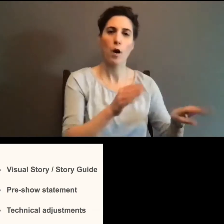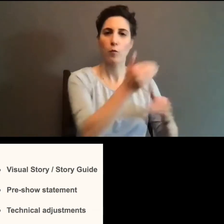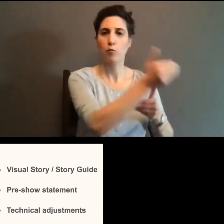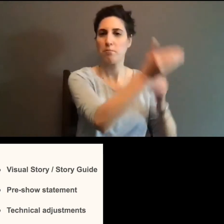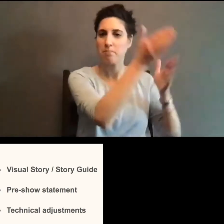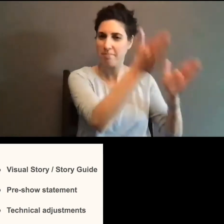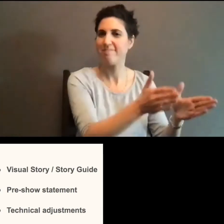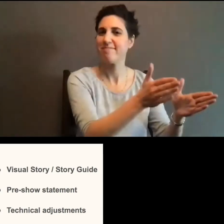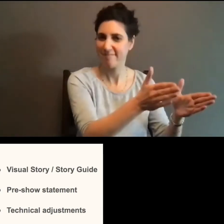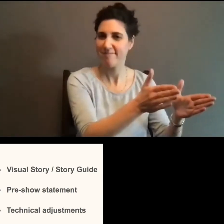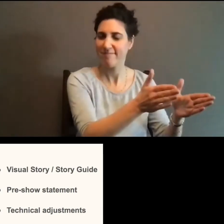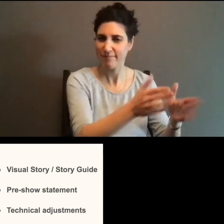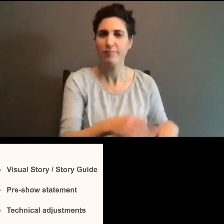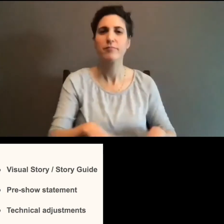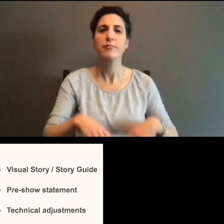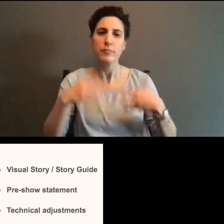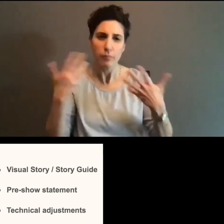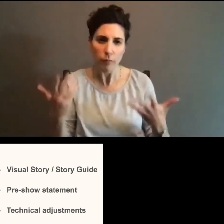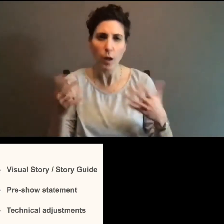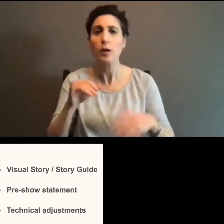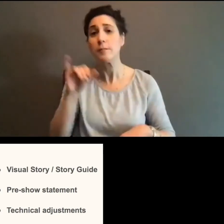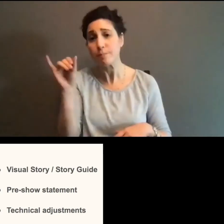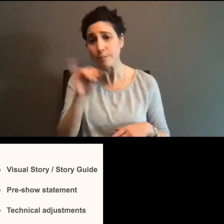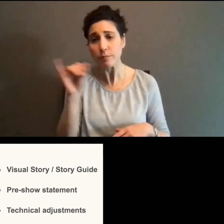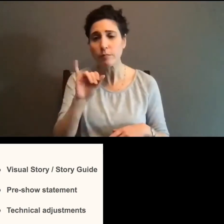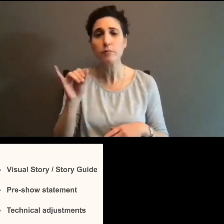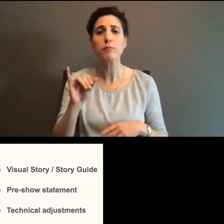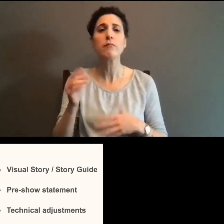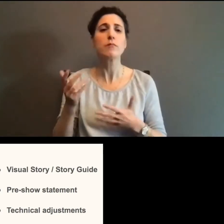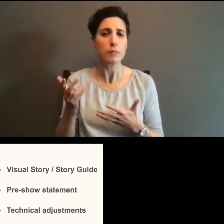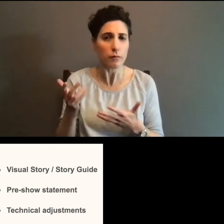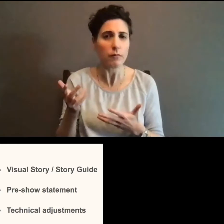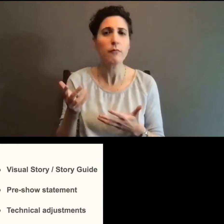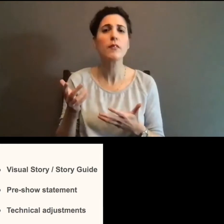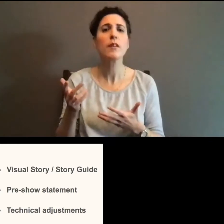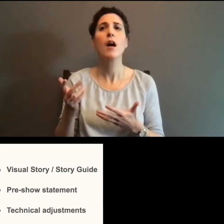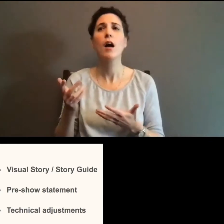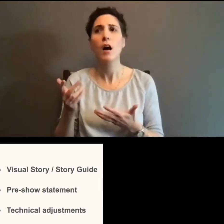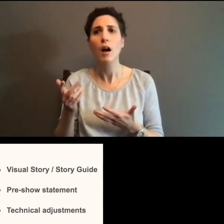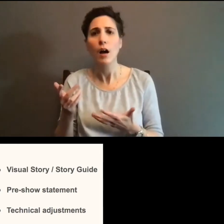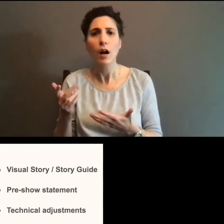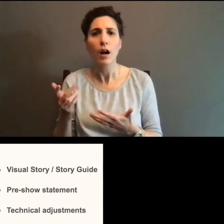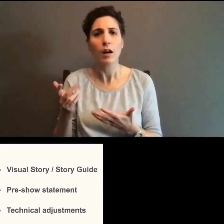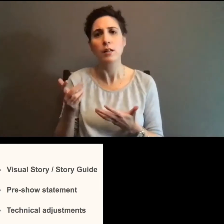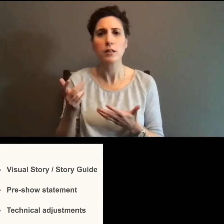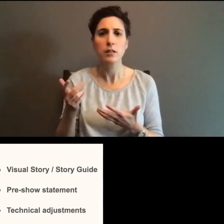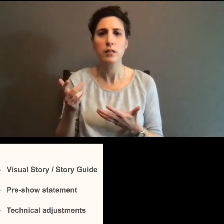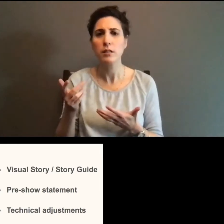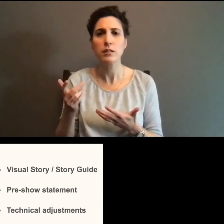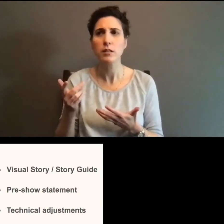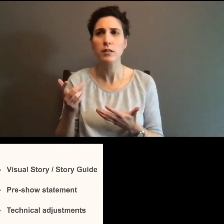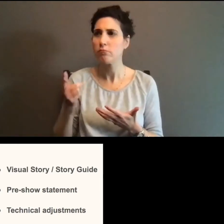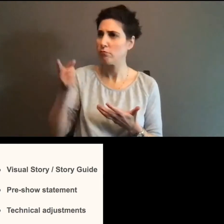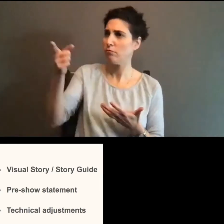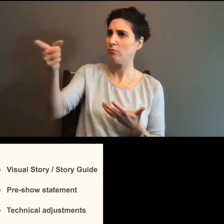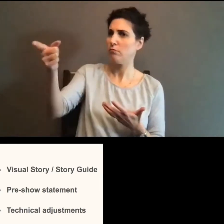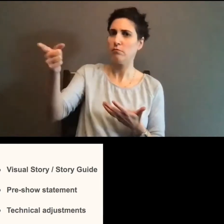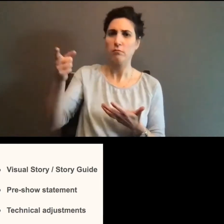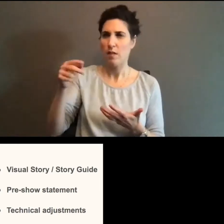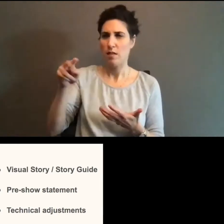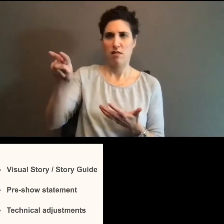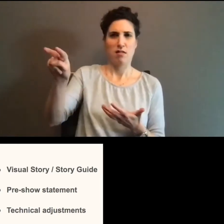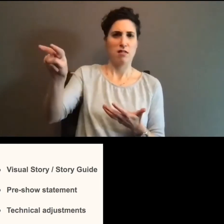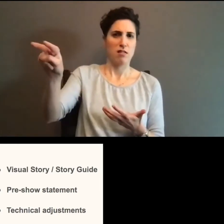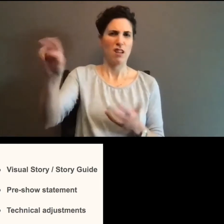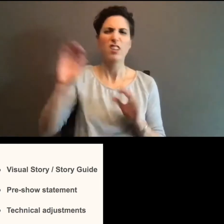and then just the established cultural shift of this is not a place where you're going to make eyes at somebody for doing what they need to do to get through it.